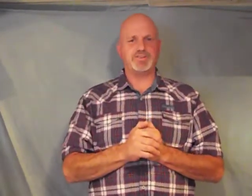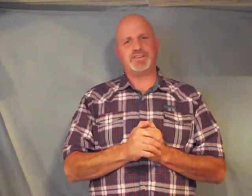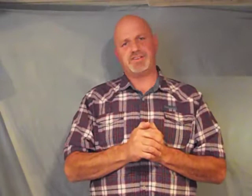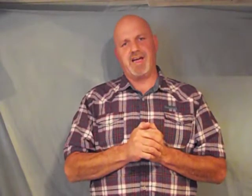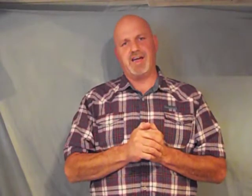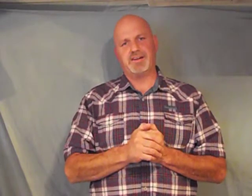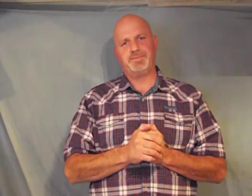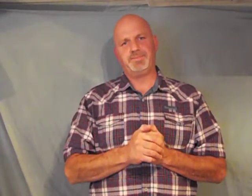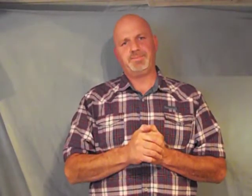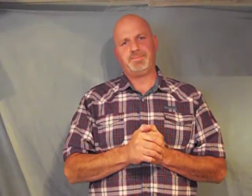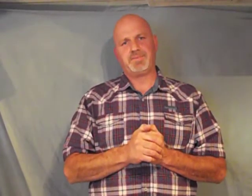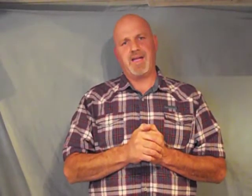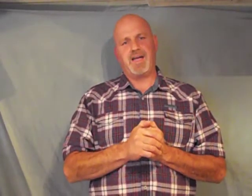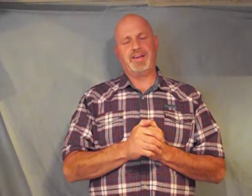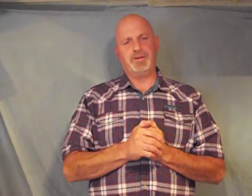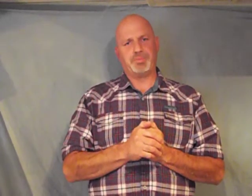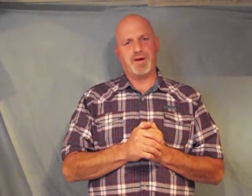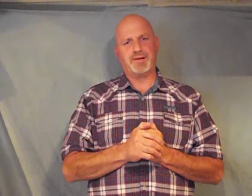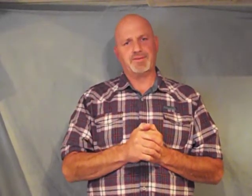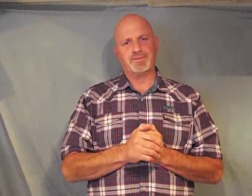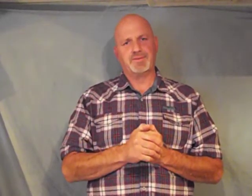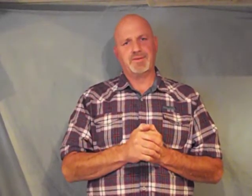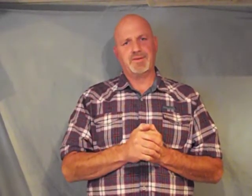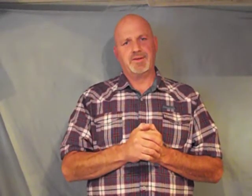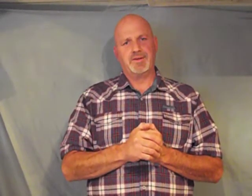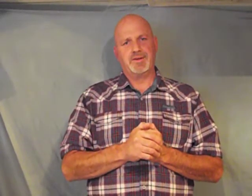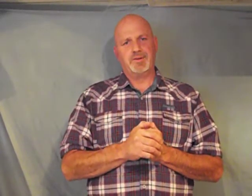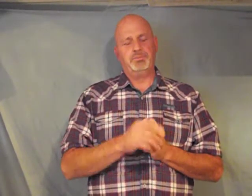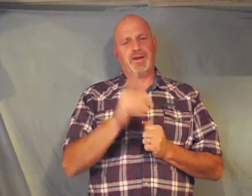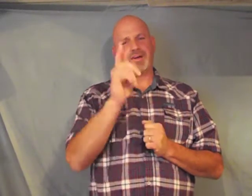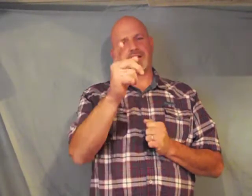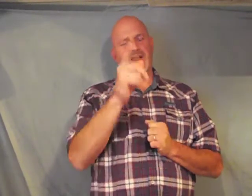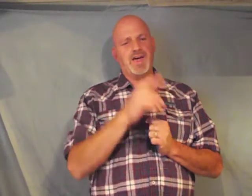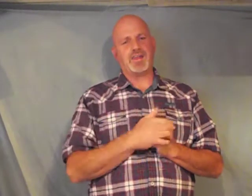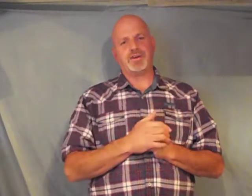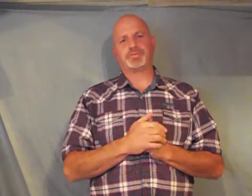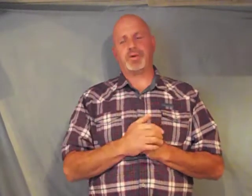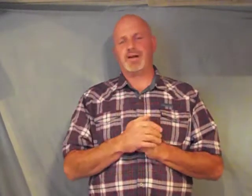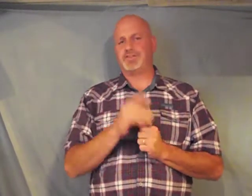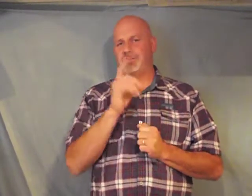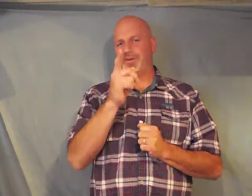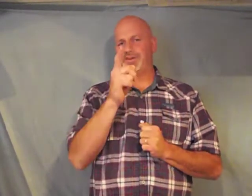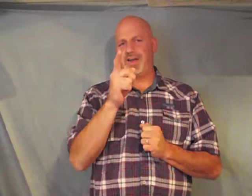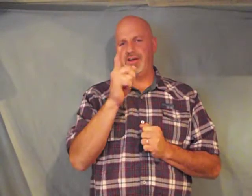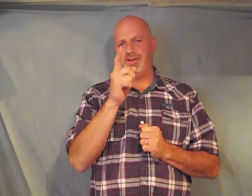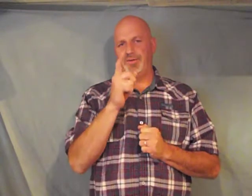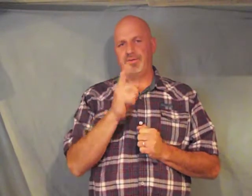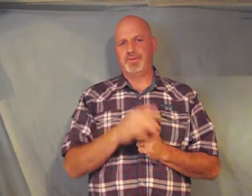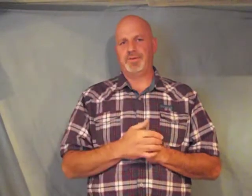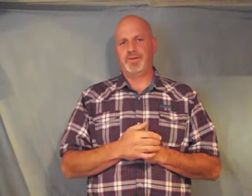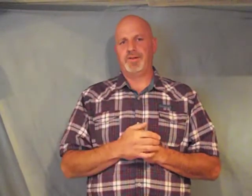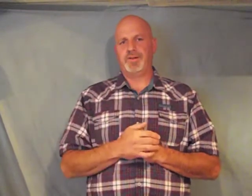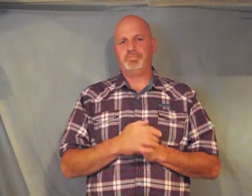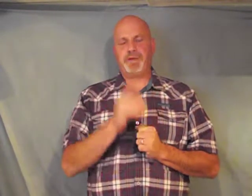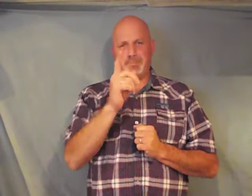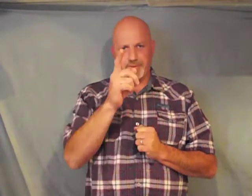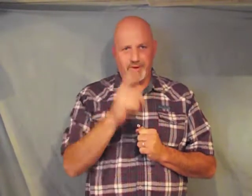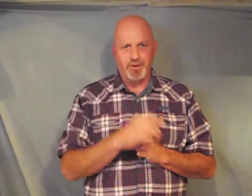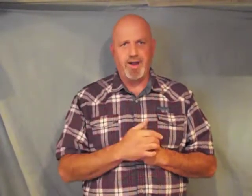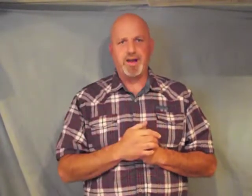she's dying I need prayer because a lot of those prayers I'm going to tell you people don't know how to